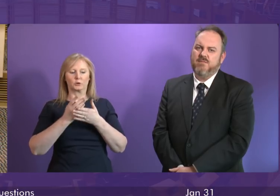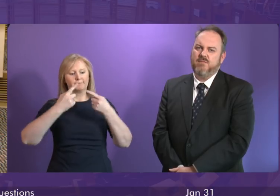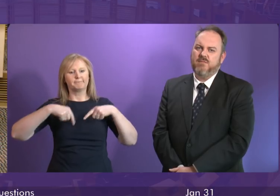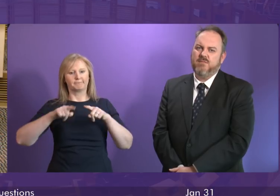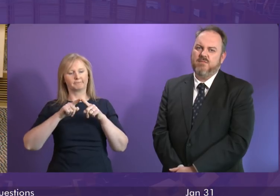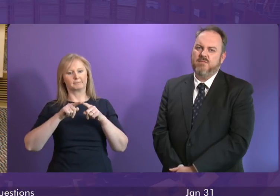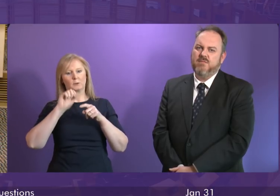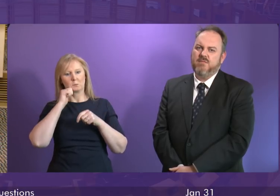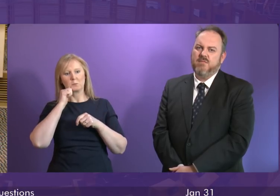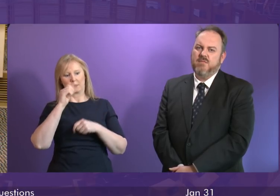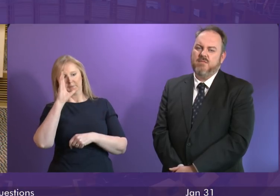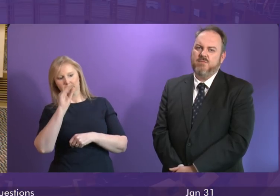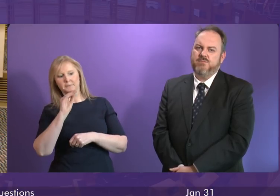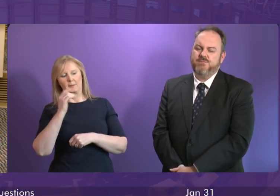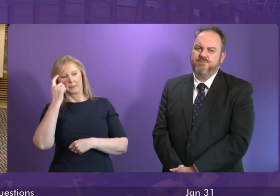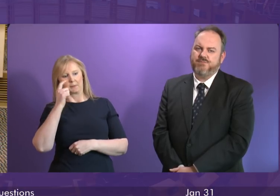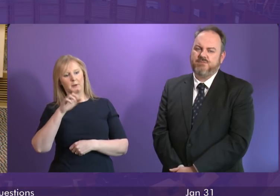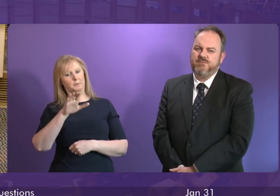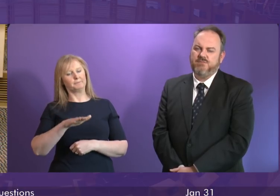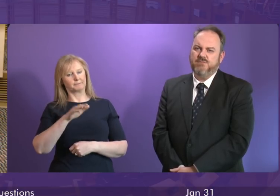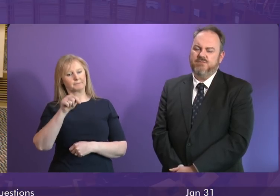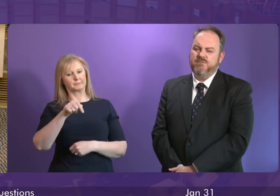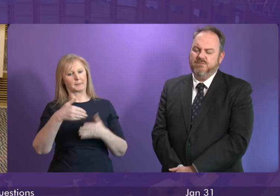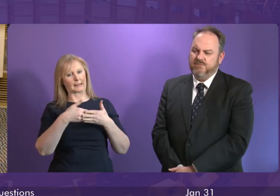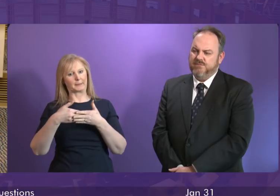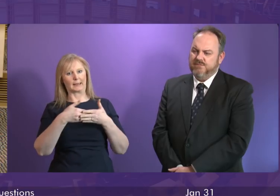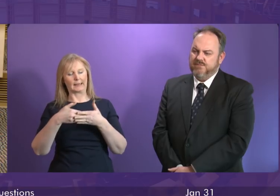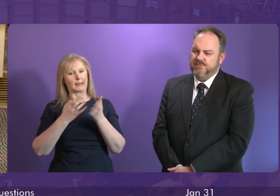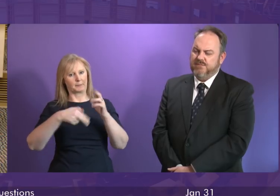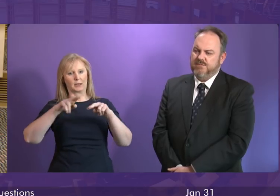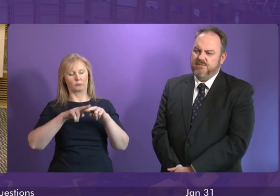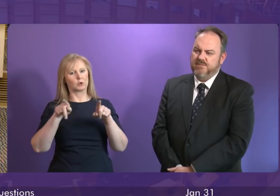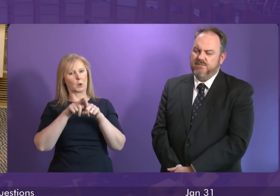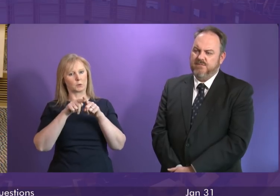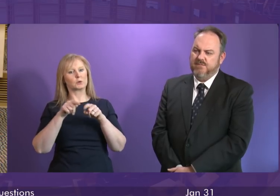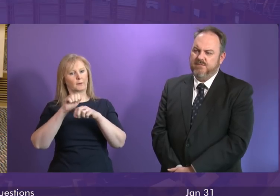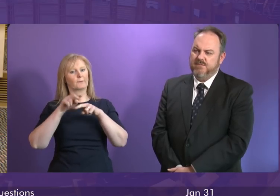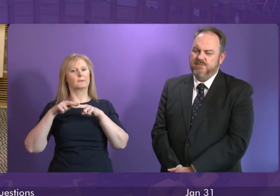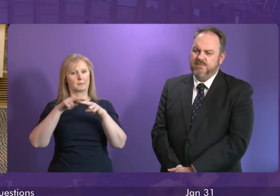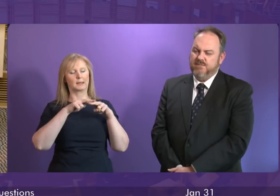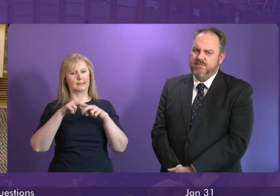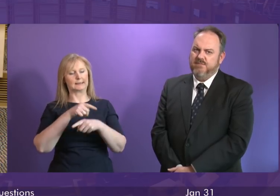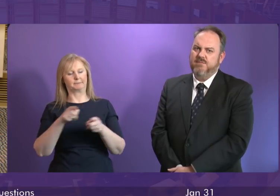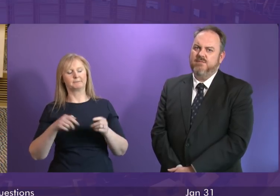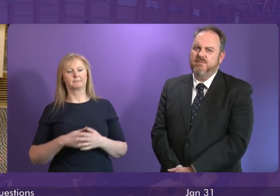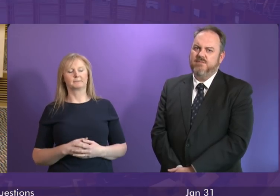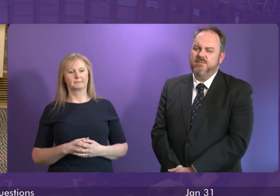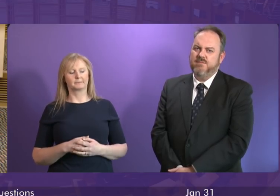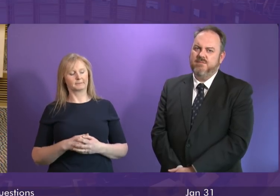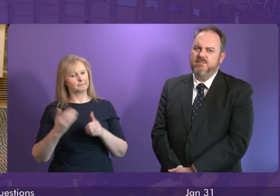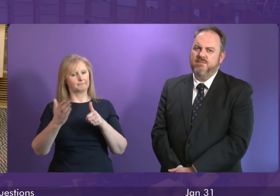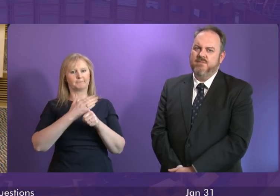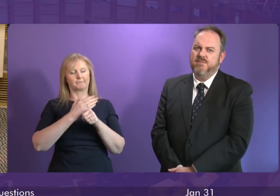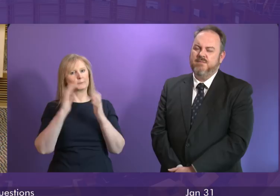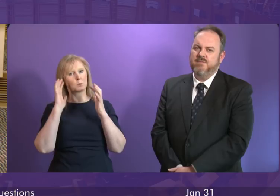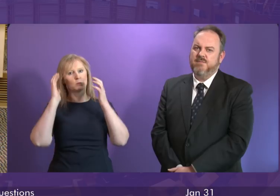of everyone across the Parliament are with that child, their parents and wider families. Our primary concern,